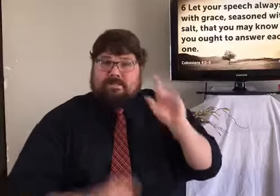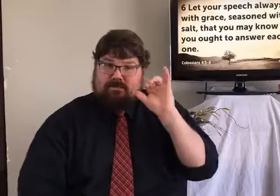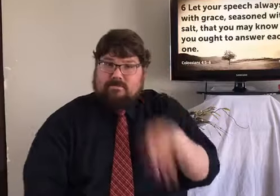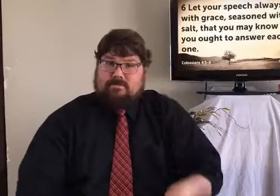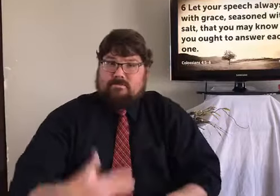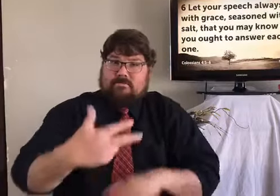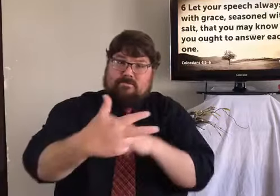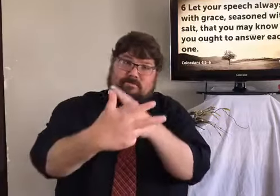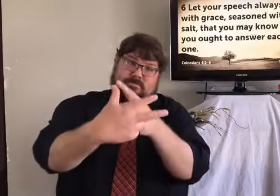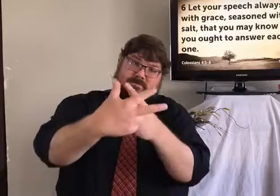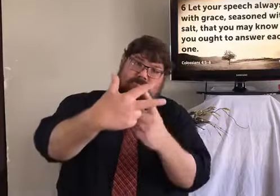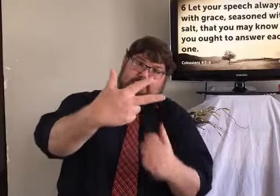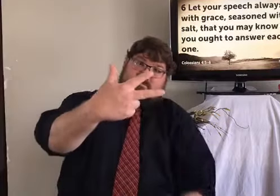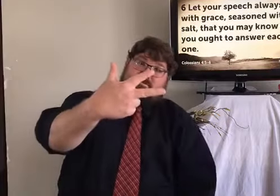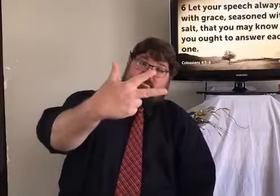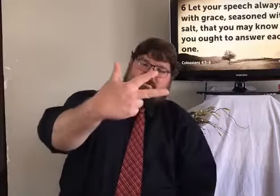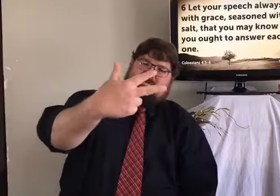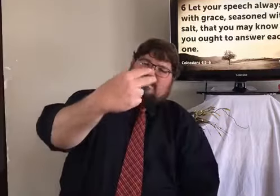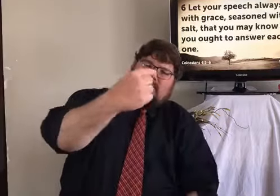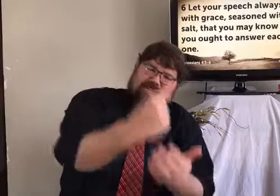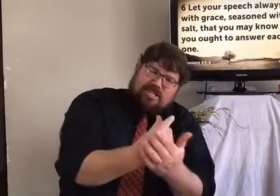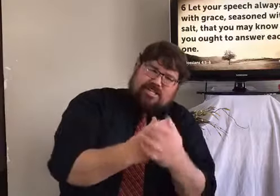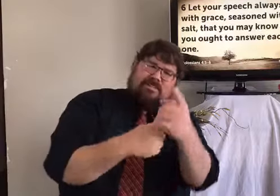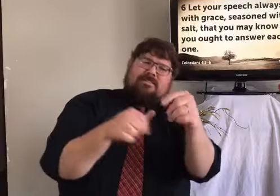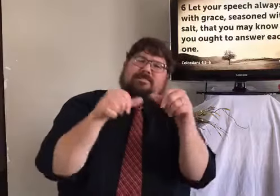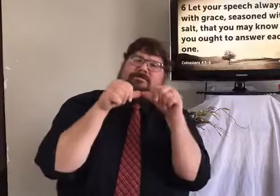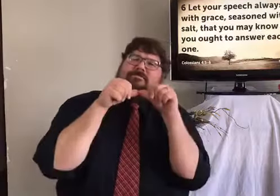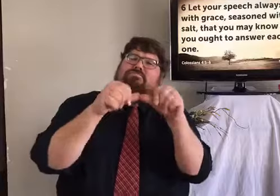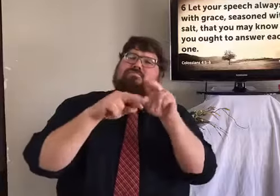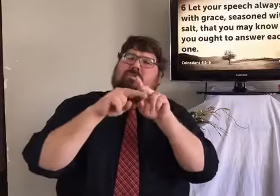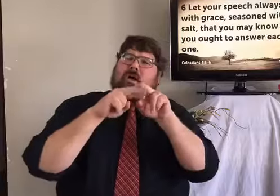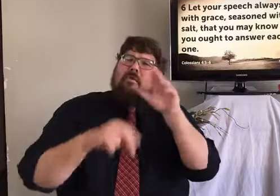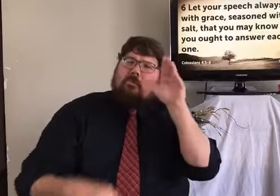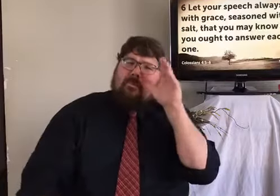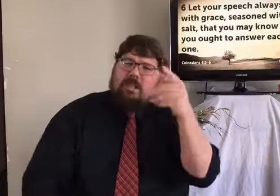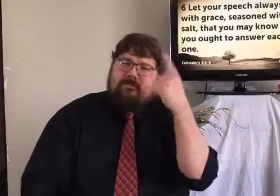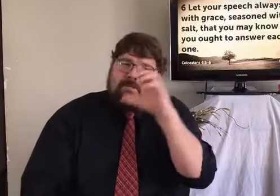live in wisdom and do you always season your speech with grace?